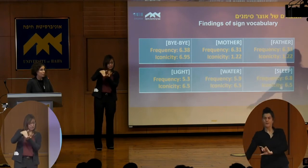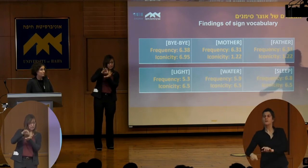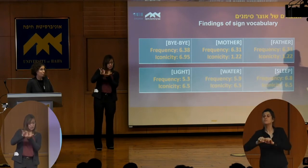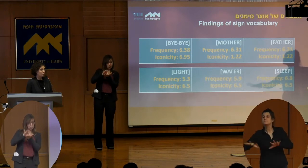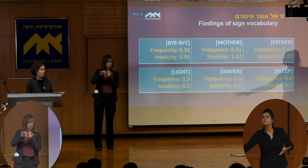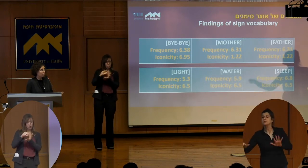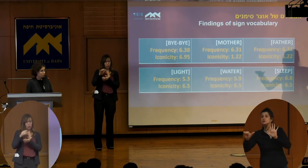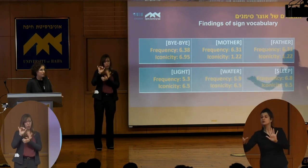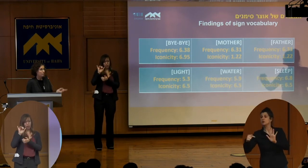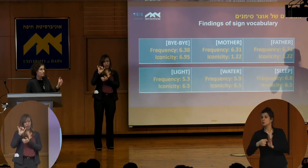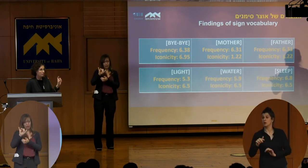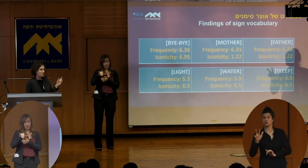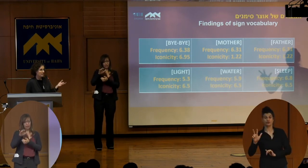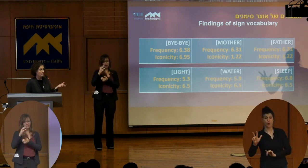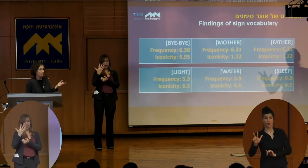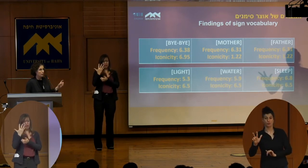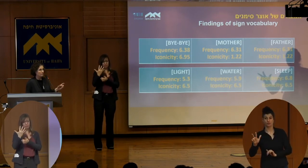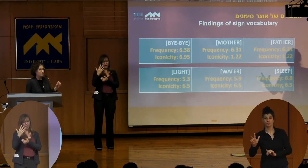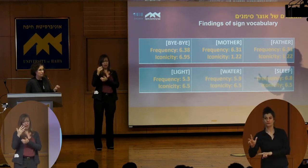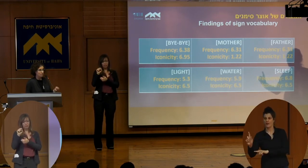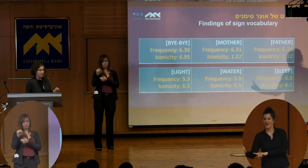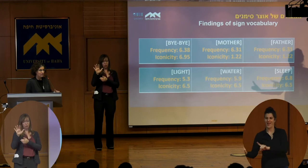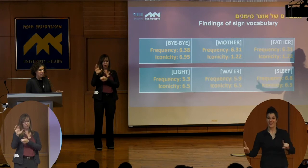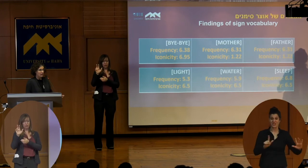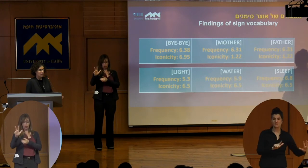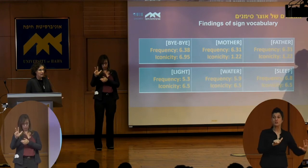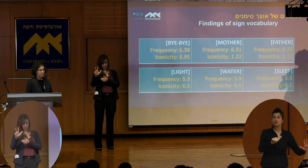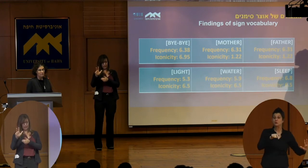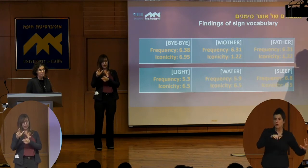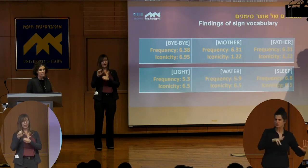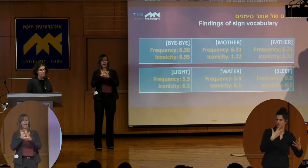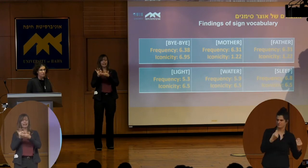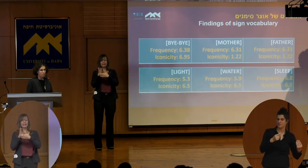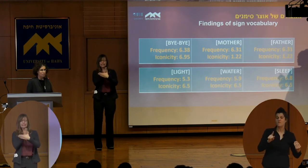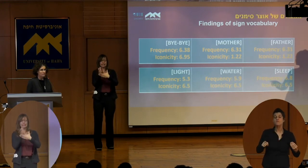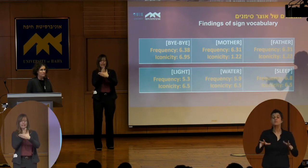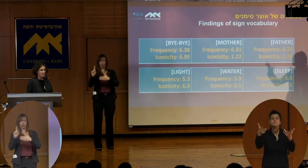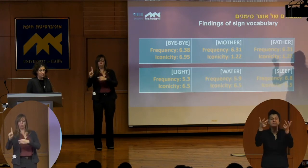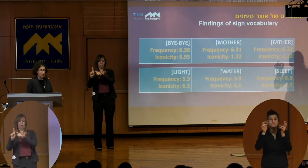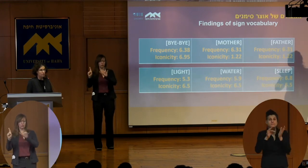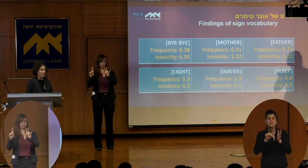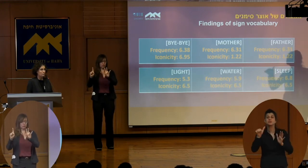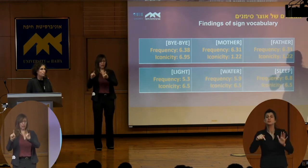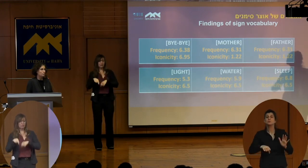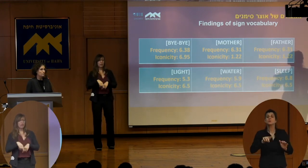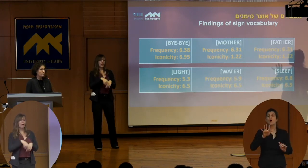.3 on a scale of 1 to 7, and the iconicity score is 6.5, which is